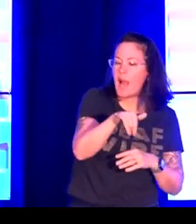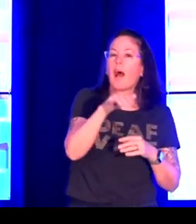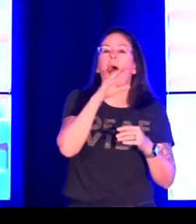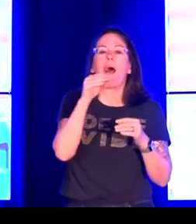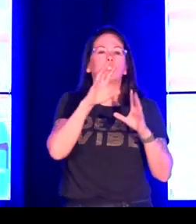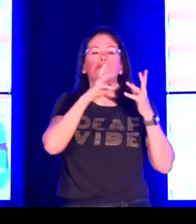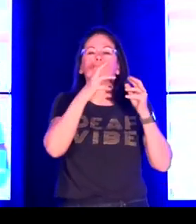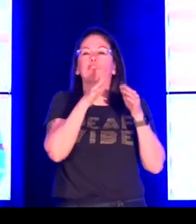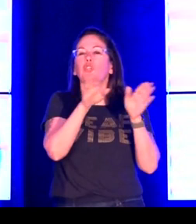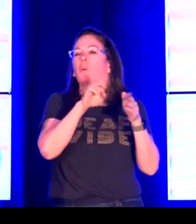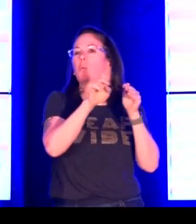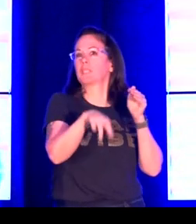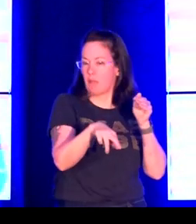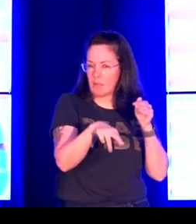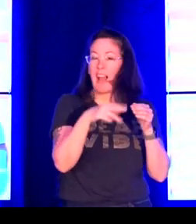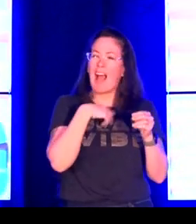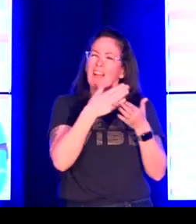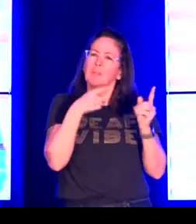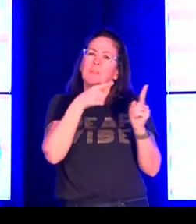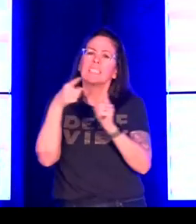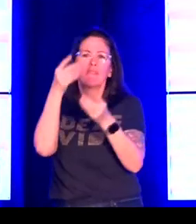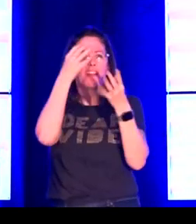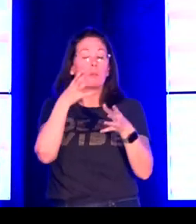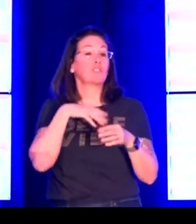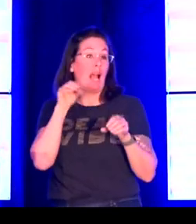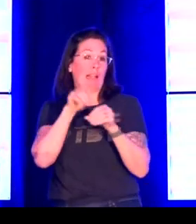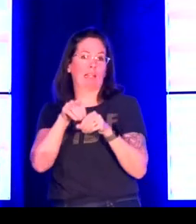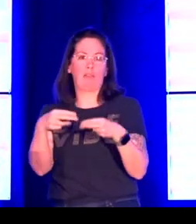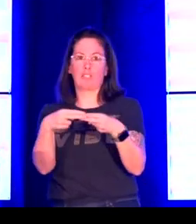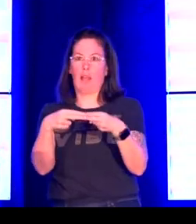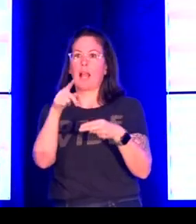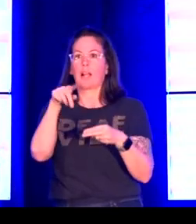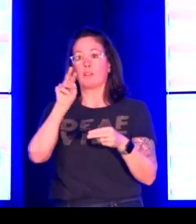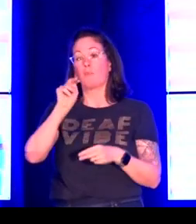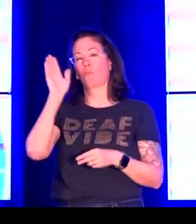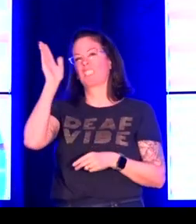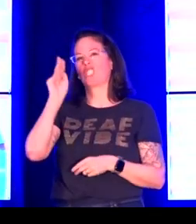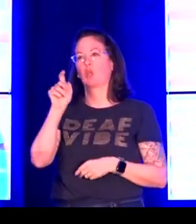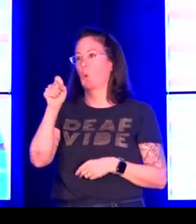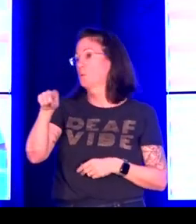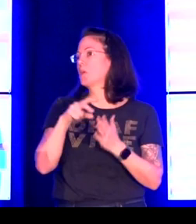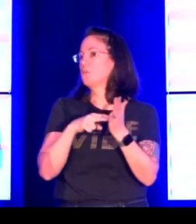I want to go through this quickly because it's not a main point. But I want us to think about this information.